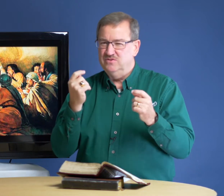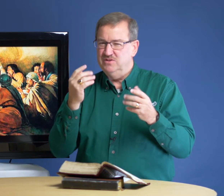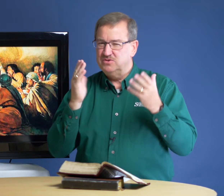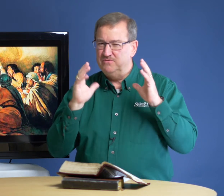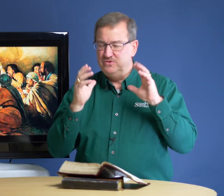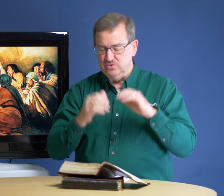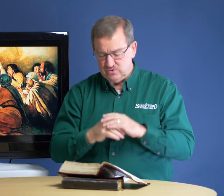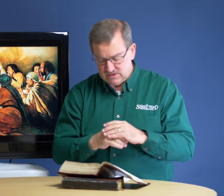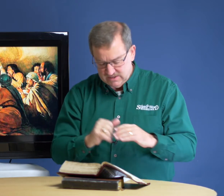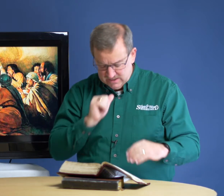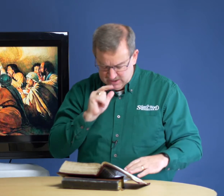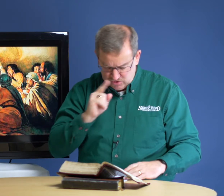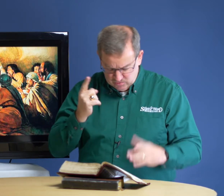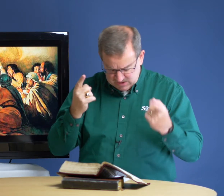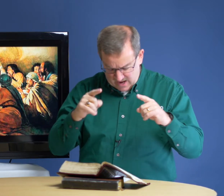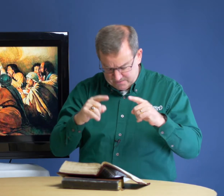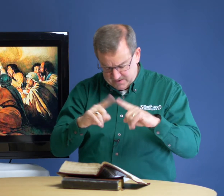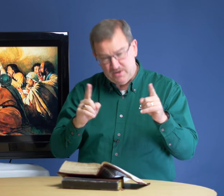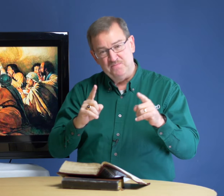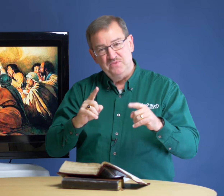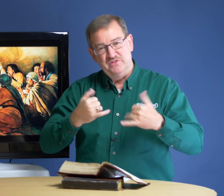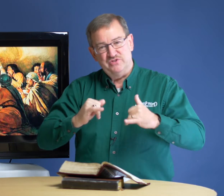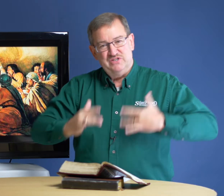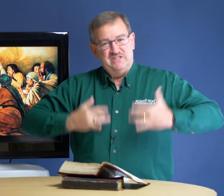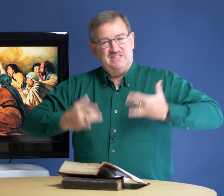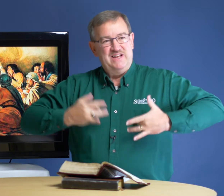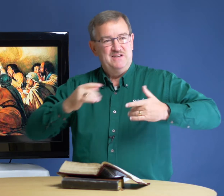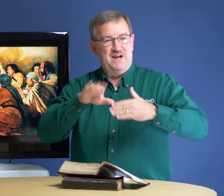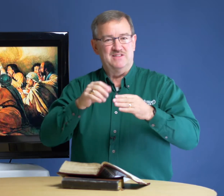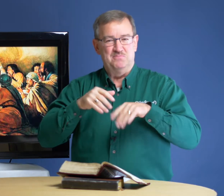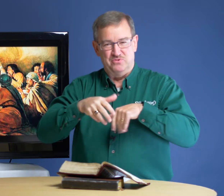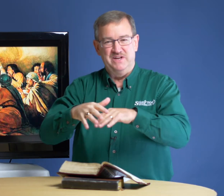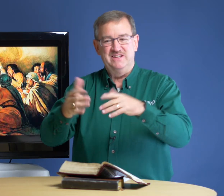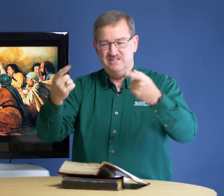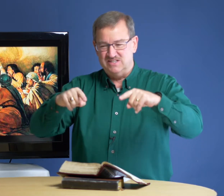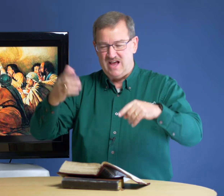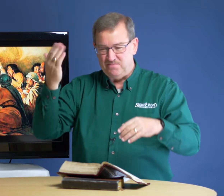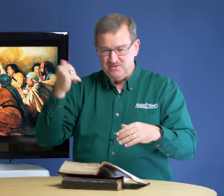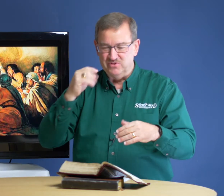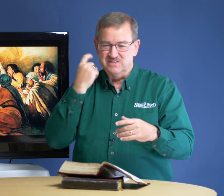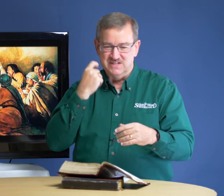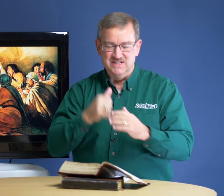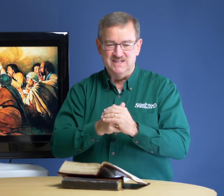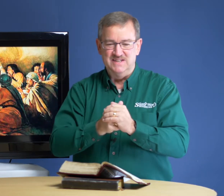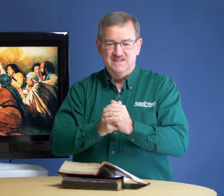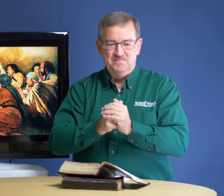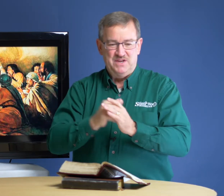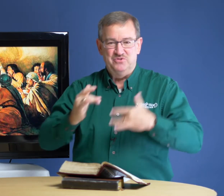confused. Not sure what's happening, but they're still excited about the parade that just happened recently. And they're